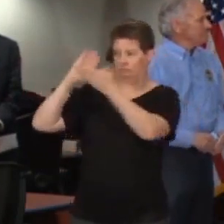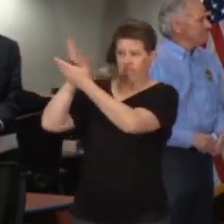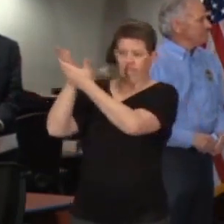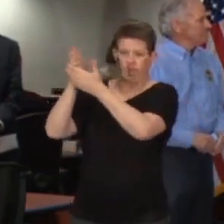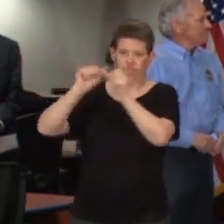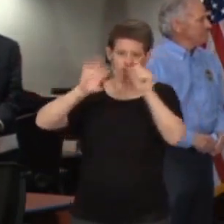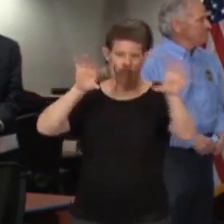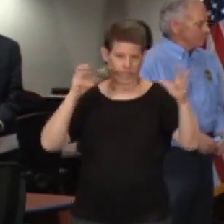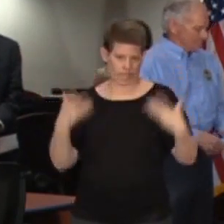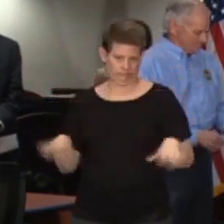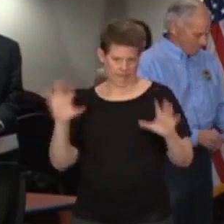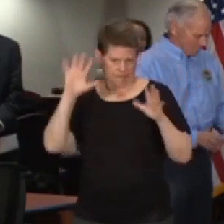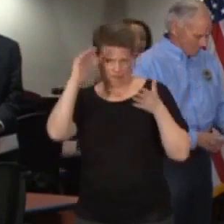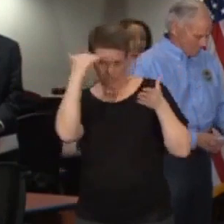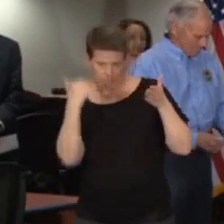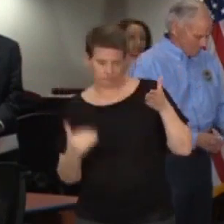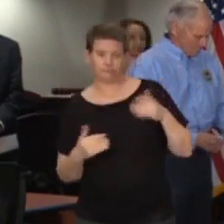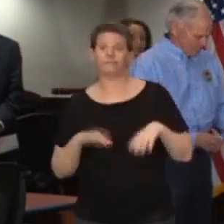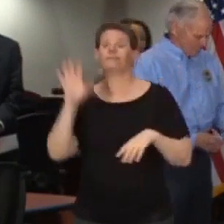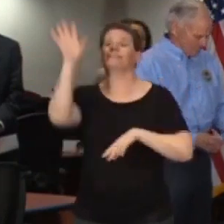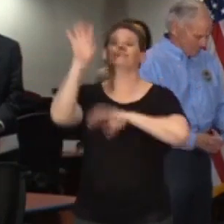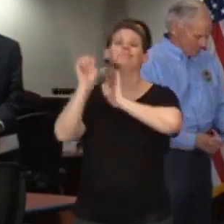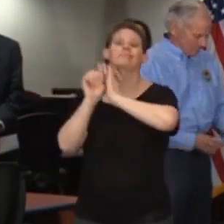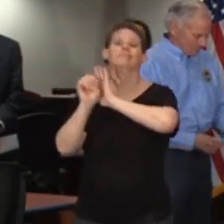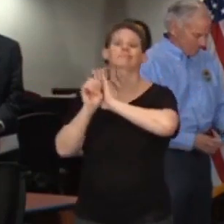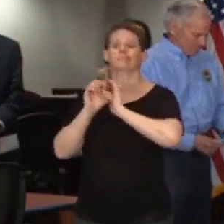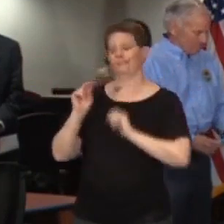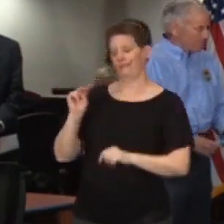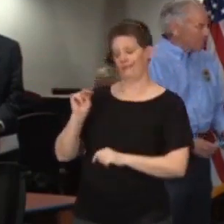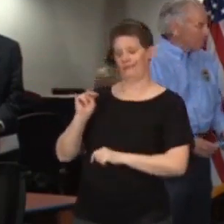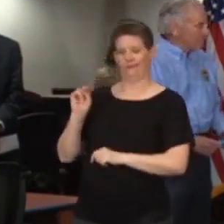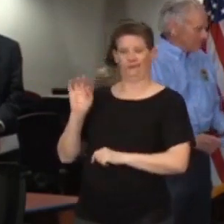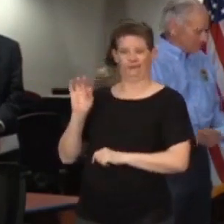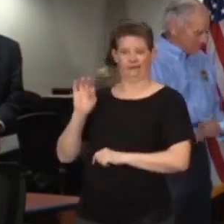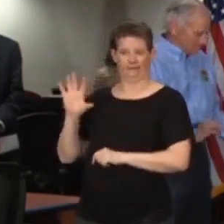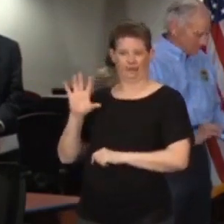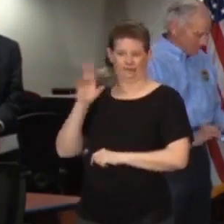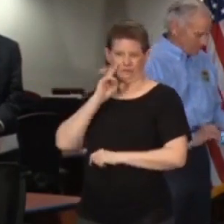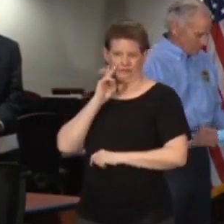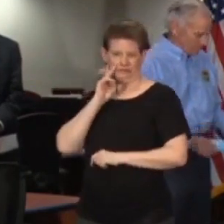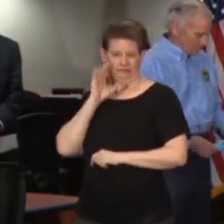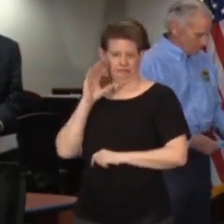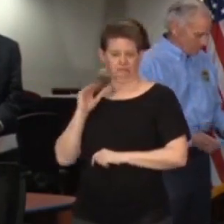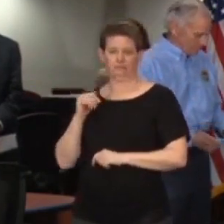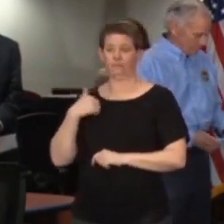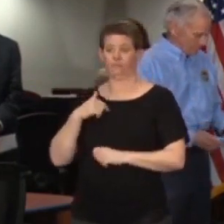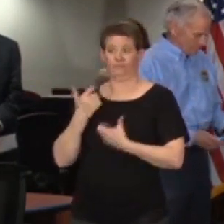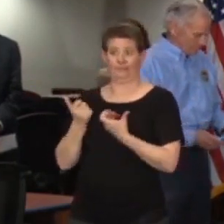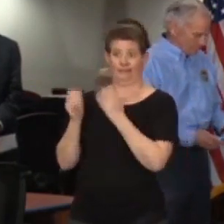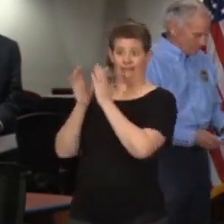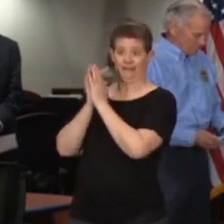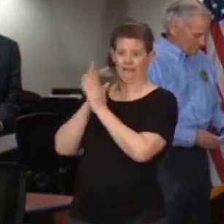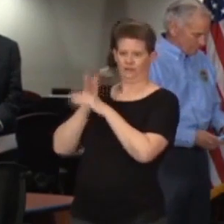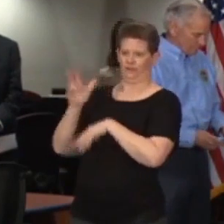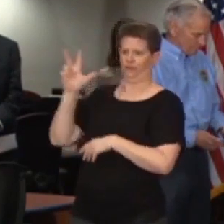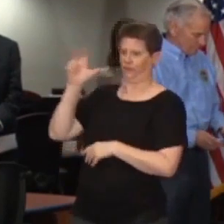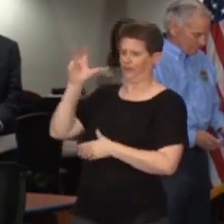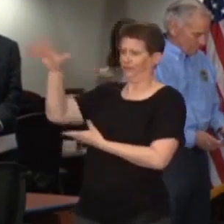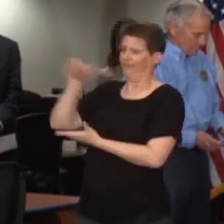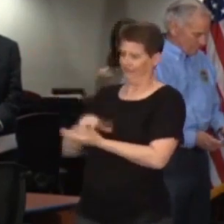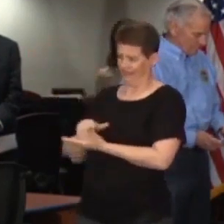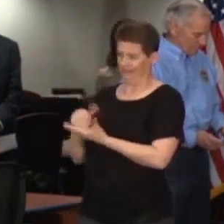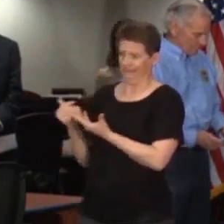as an example on the N95 masks on the left-hand side is that we've requested over 300,000 of them